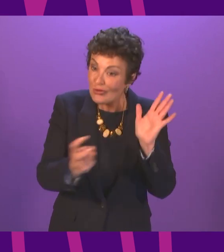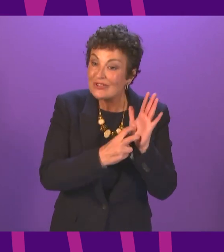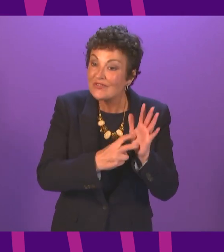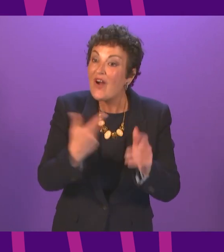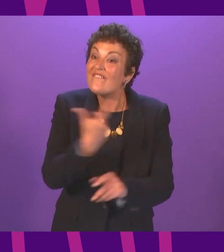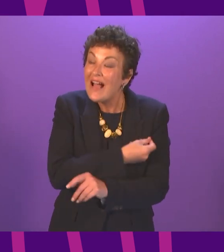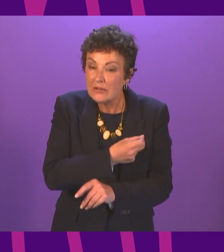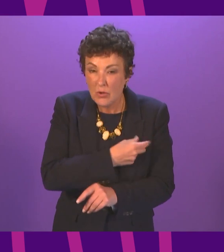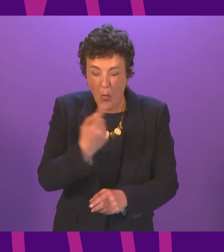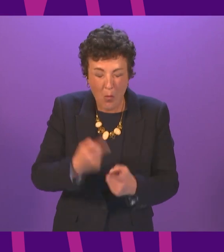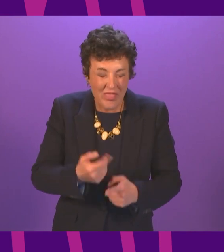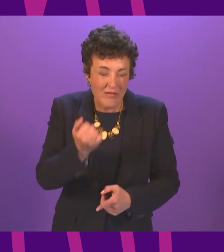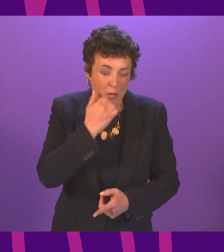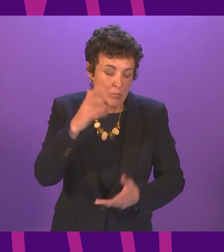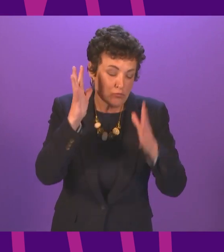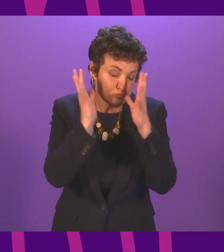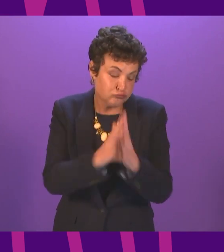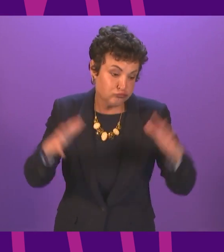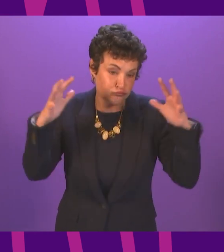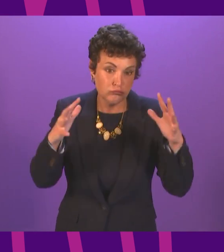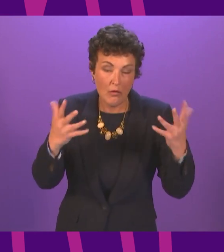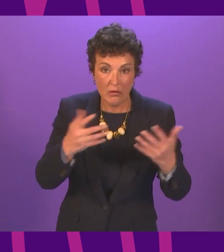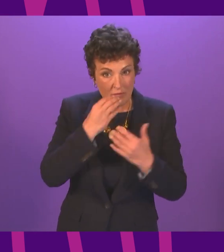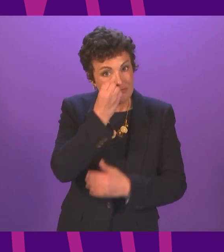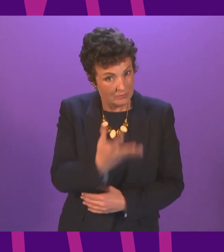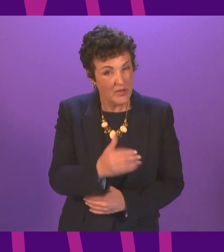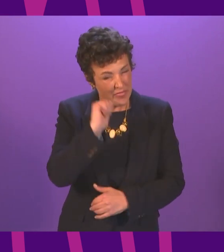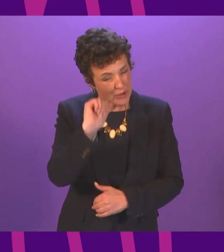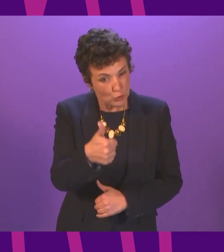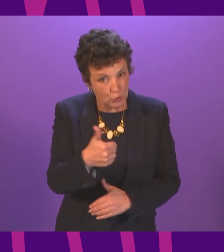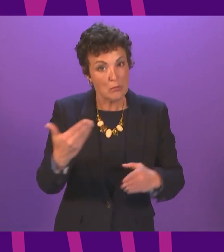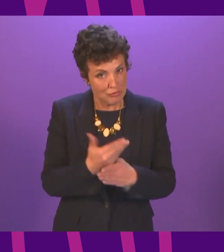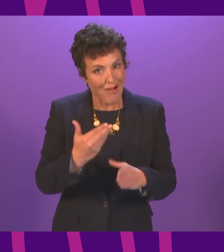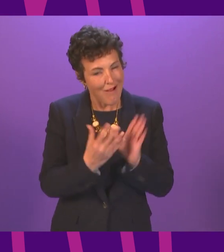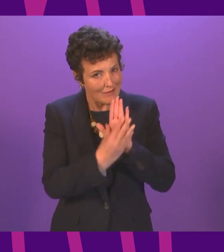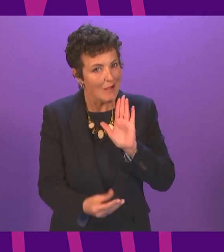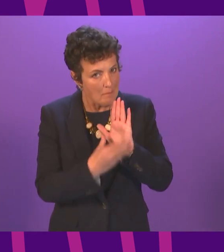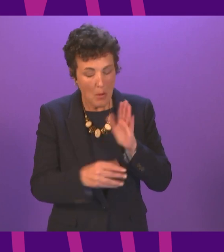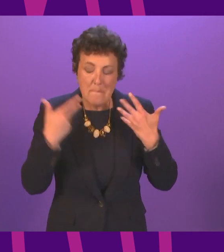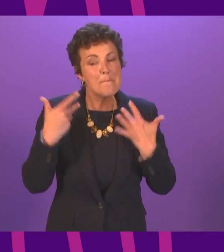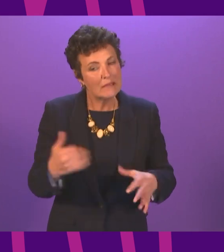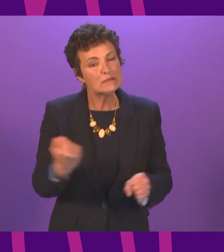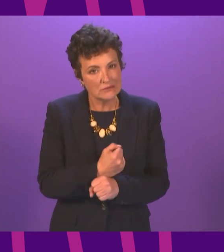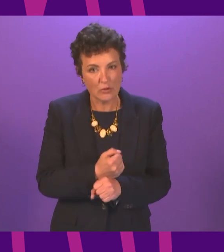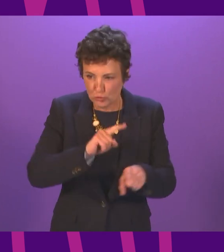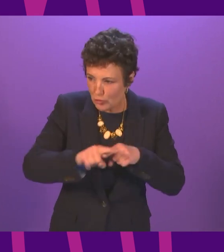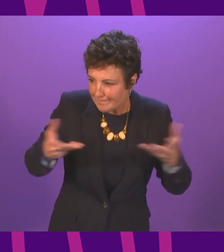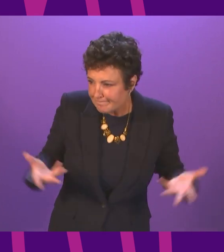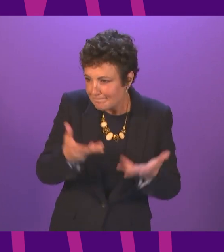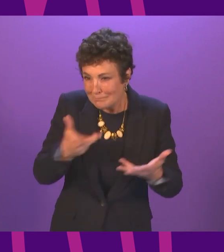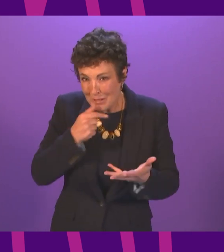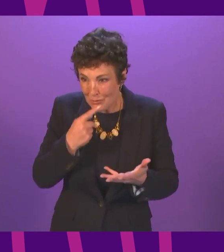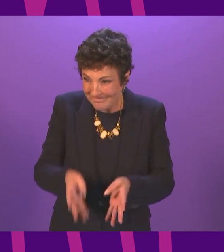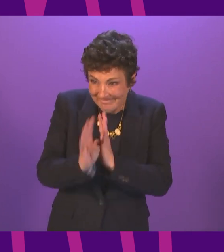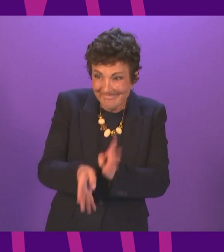vaccination and the Health Secretary will say more about that. So there are a number of very practical steps been taken to enhance uptake of vaccination